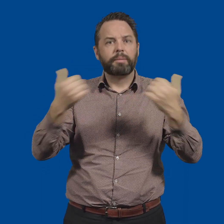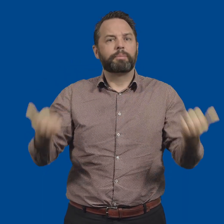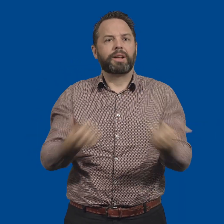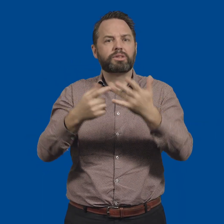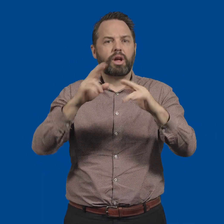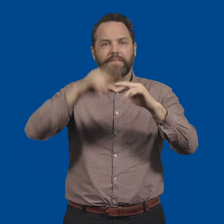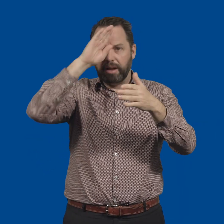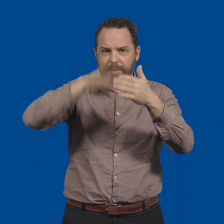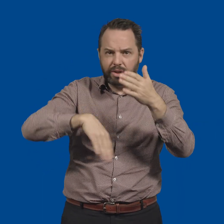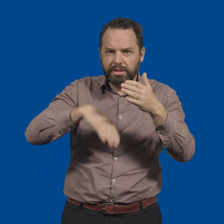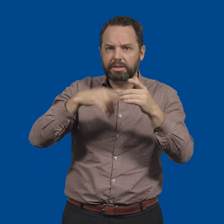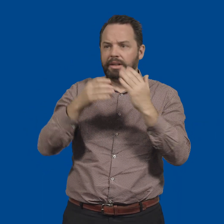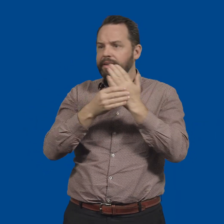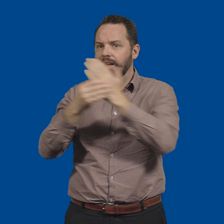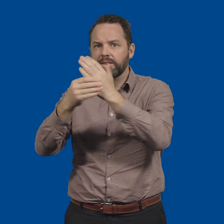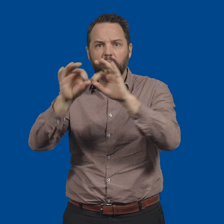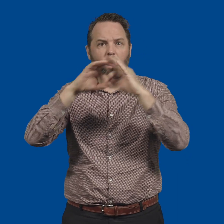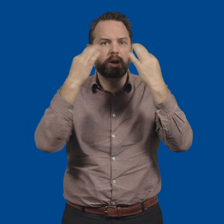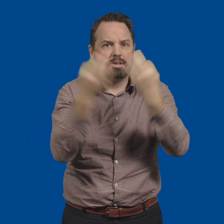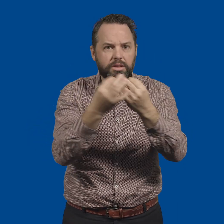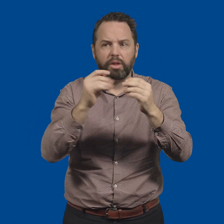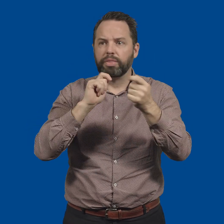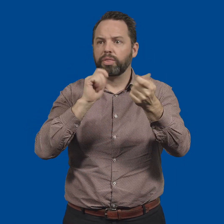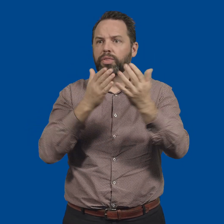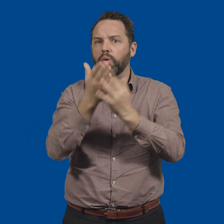wealth of experience leading organisations through change and ambiguity.